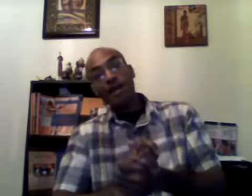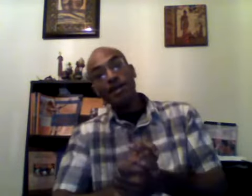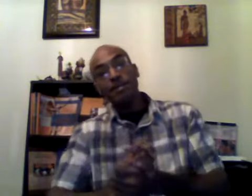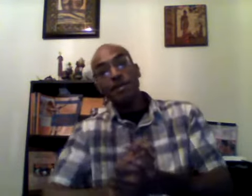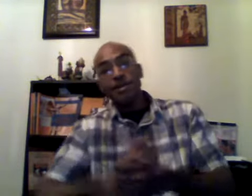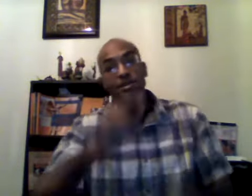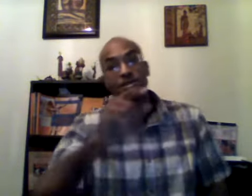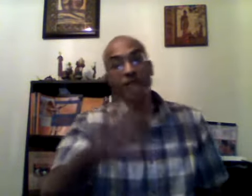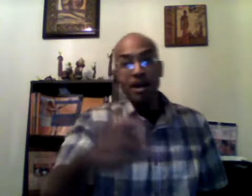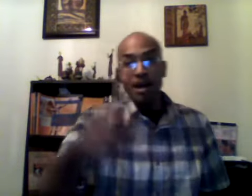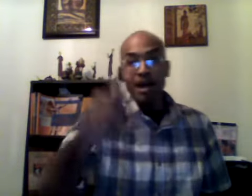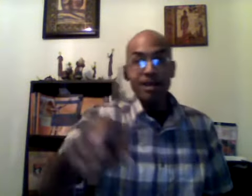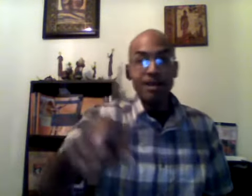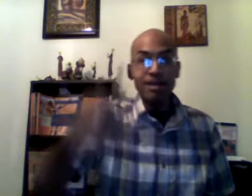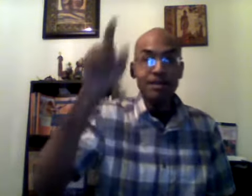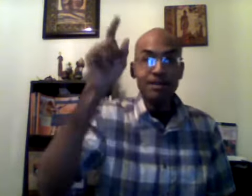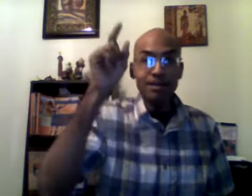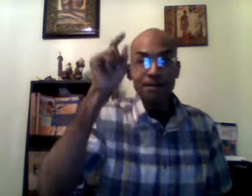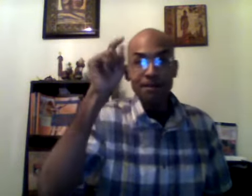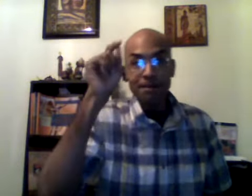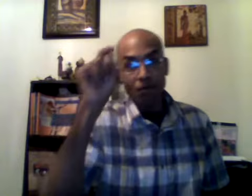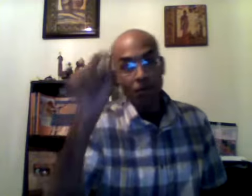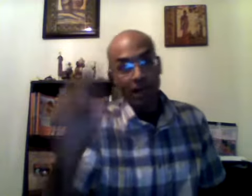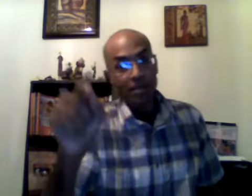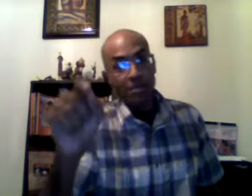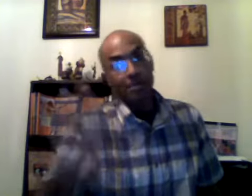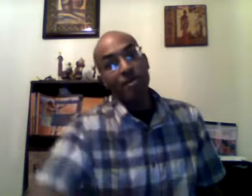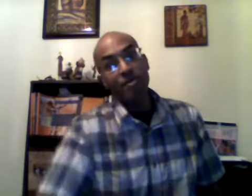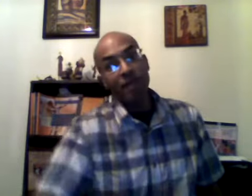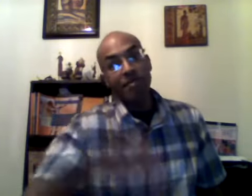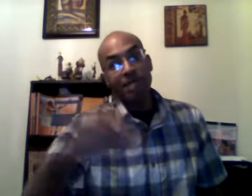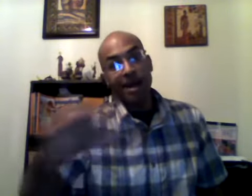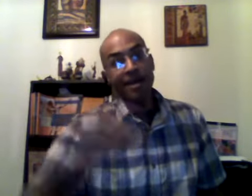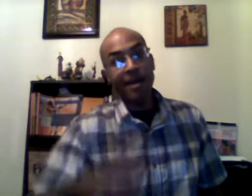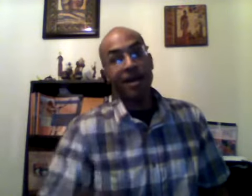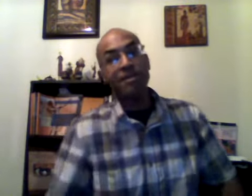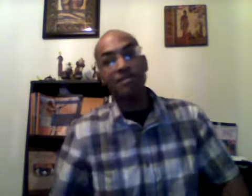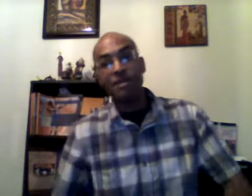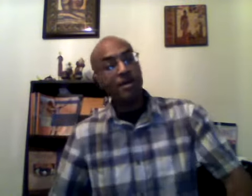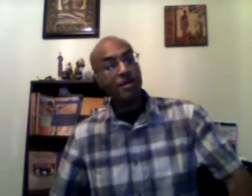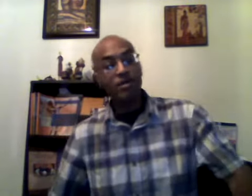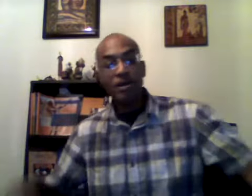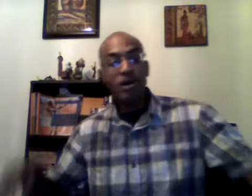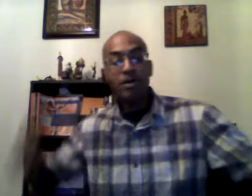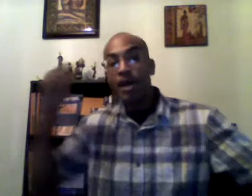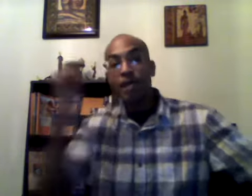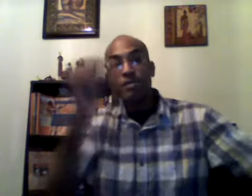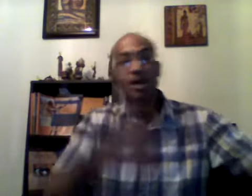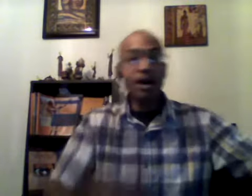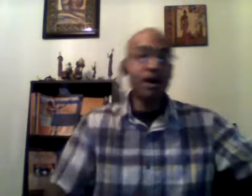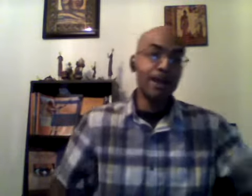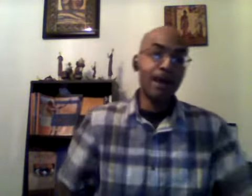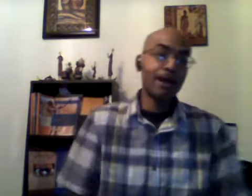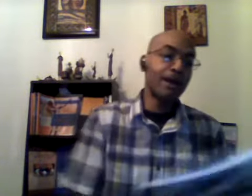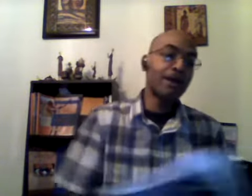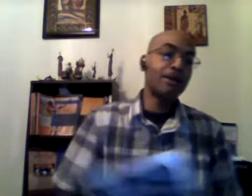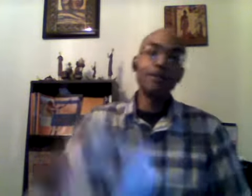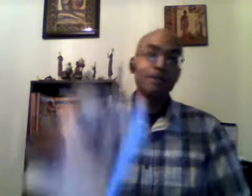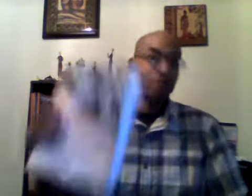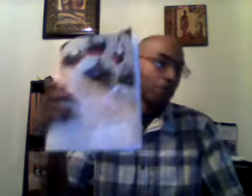sean ali wellness program.com you can go to amazon.com my